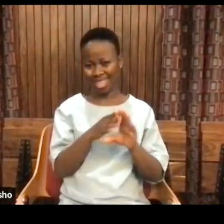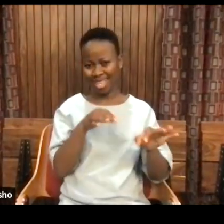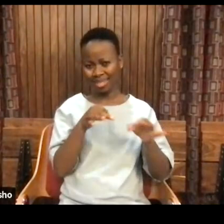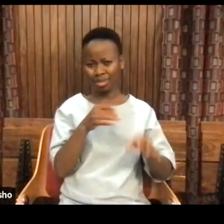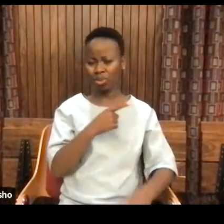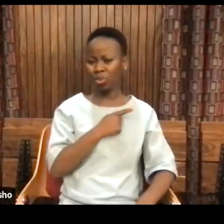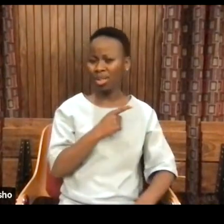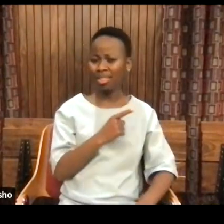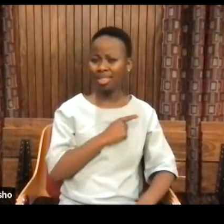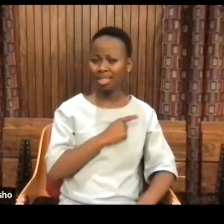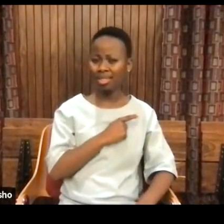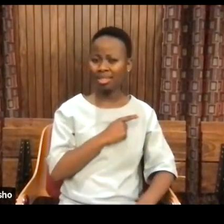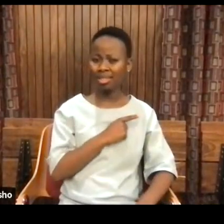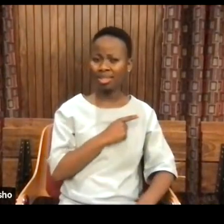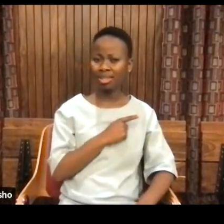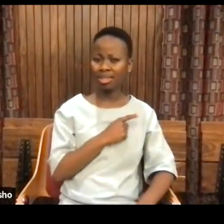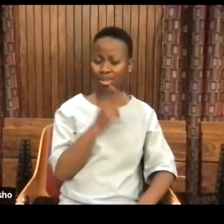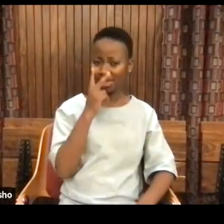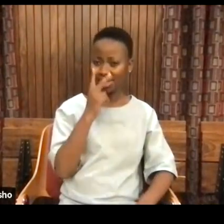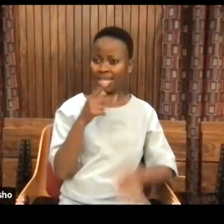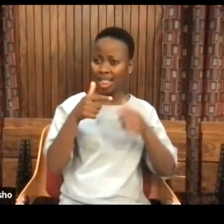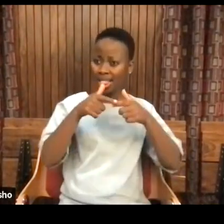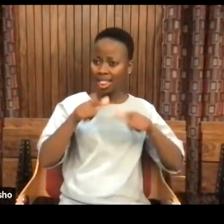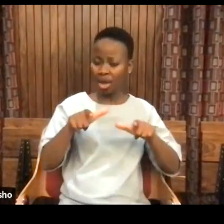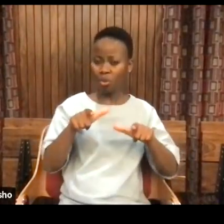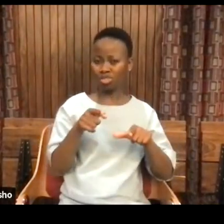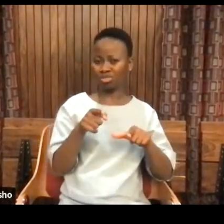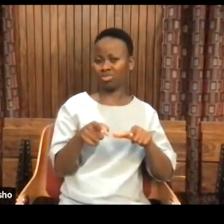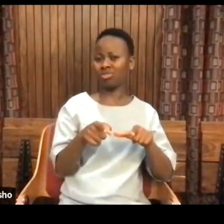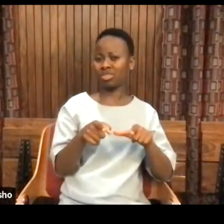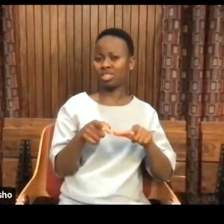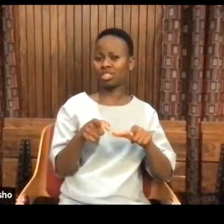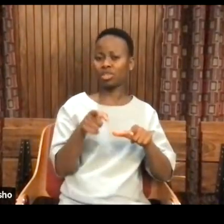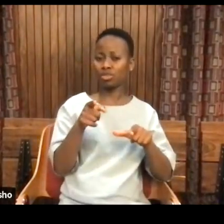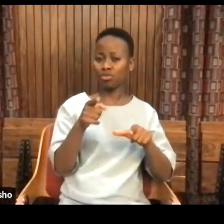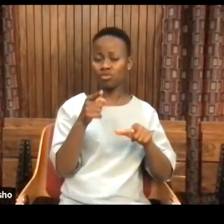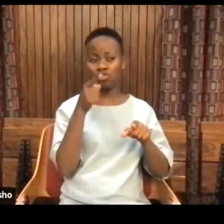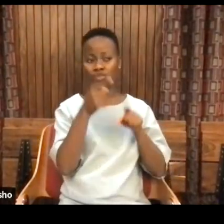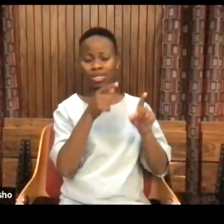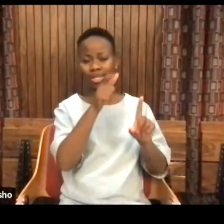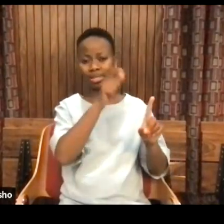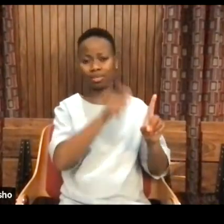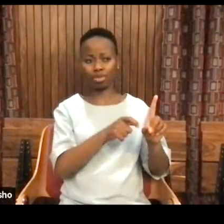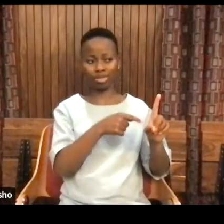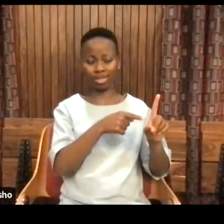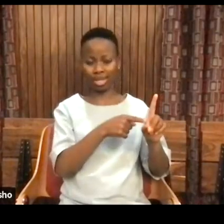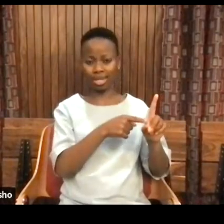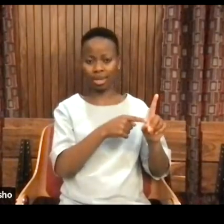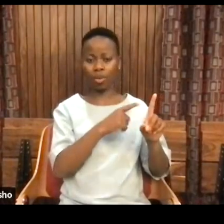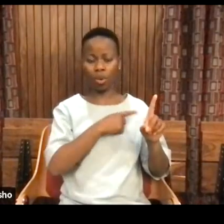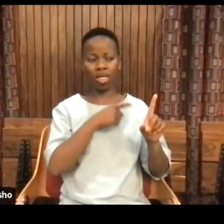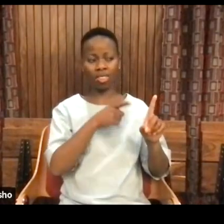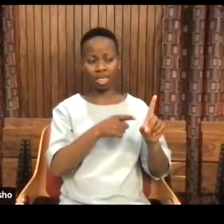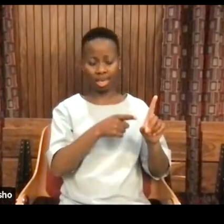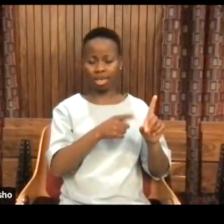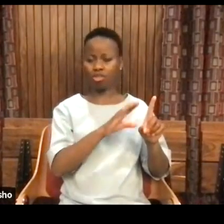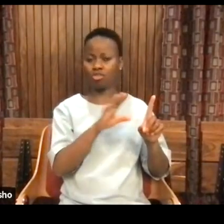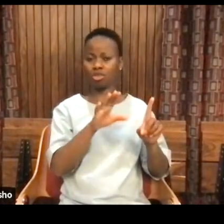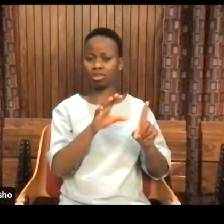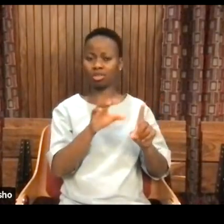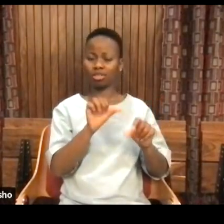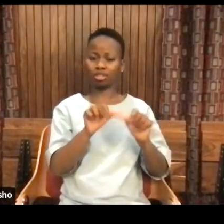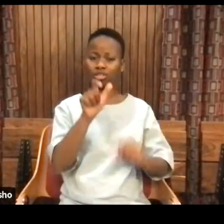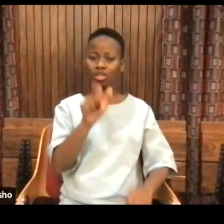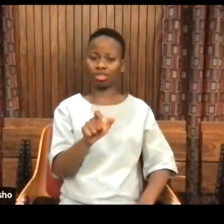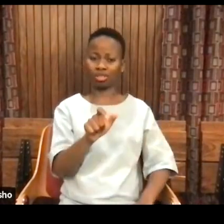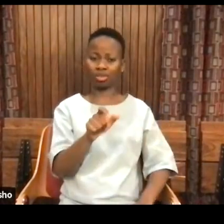Do you see where I'm going with this? That's the kind of decadence where you criticize a psychologist for not being a sociologist. Or you